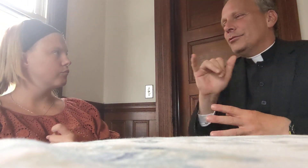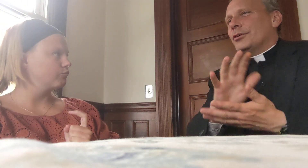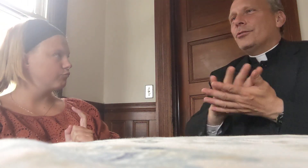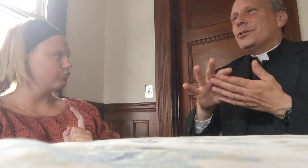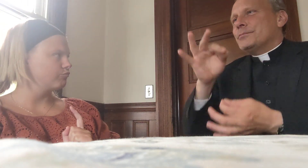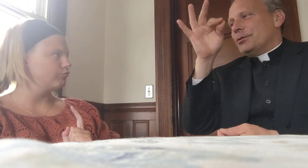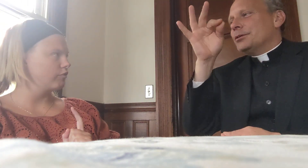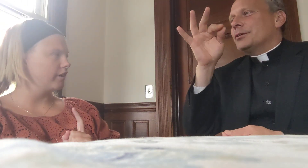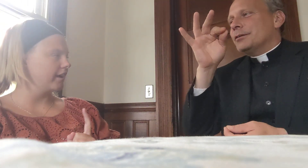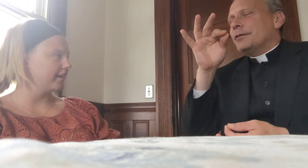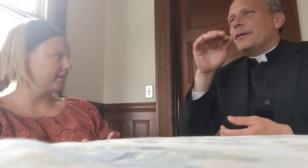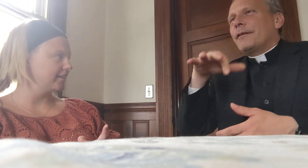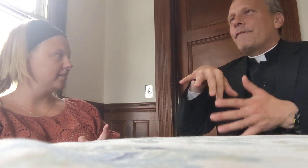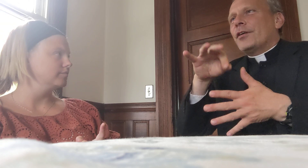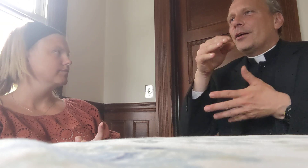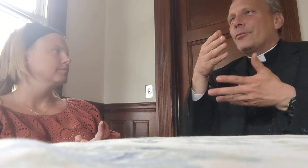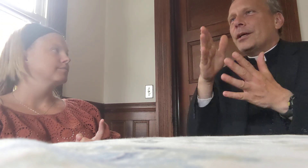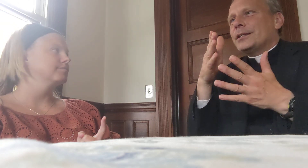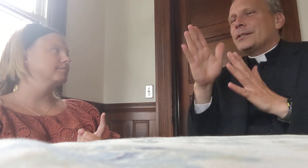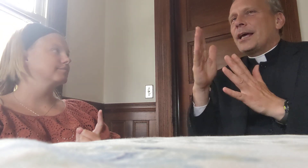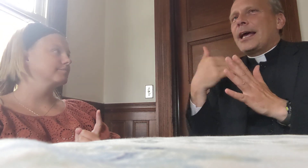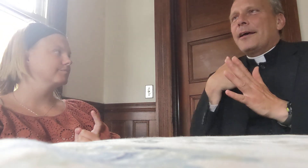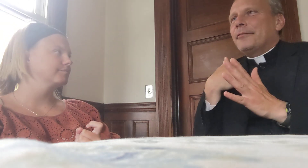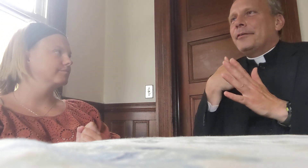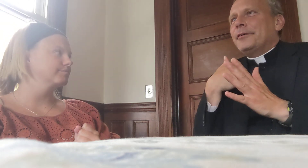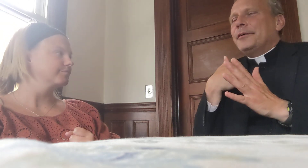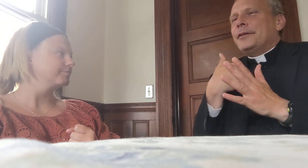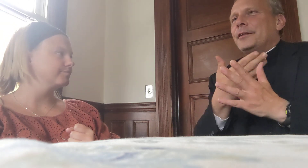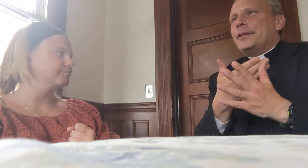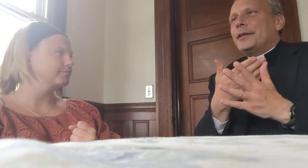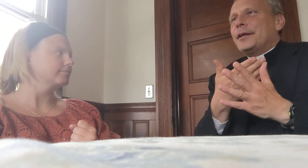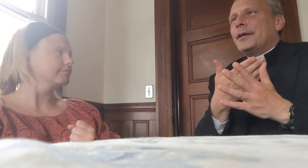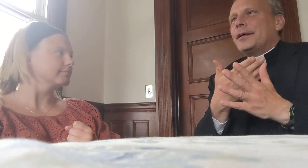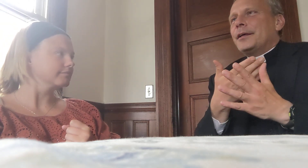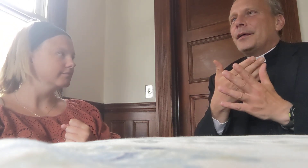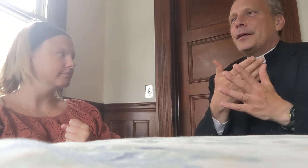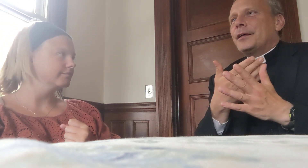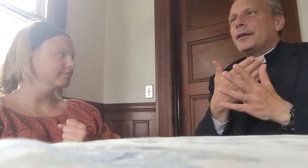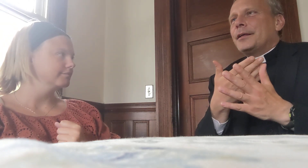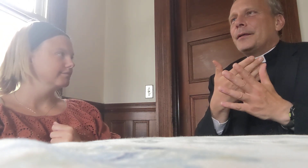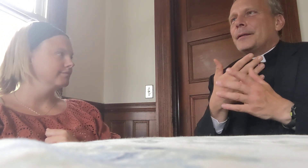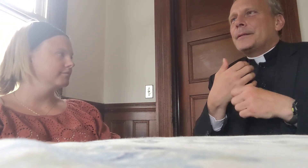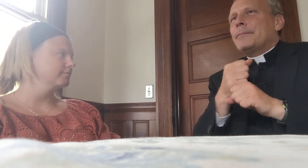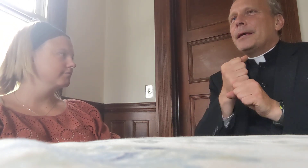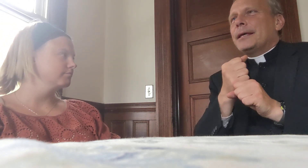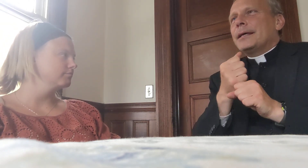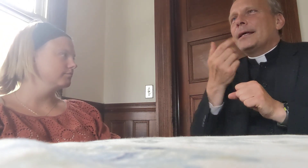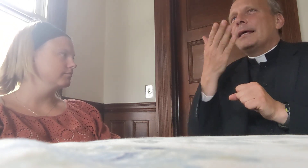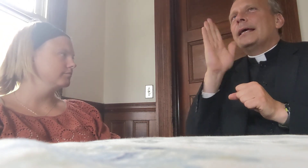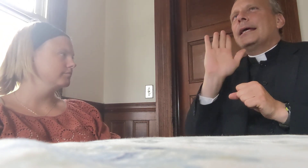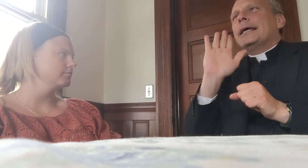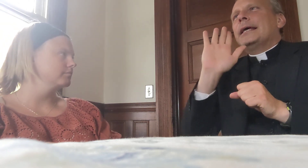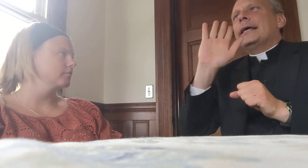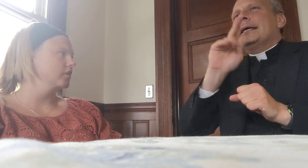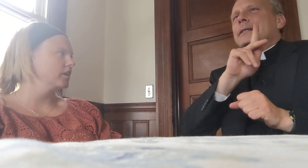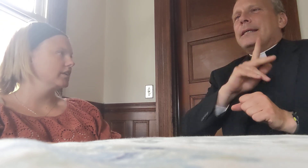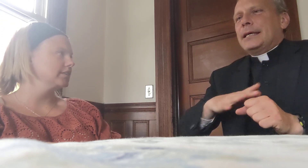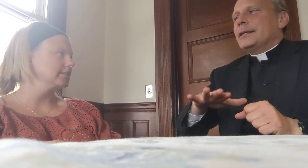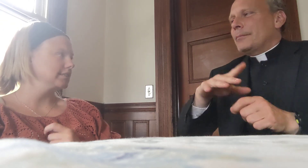with the Holy Spirit, to find ways to have, uh, to make, uh, his kingdom